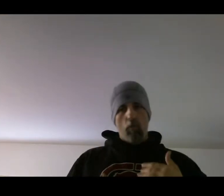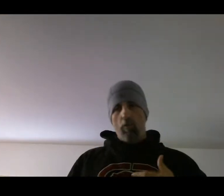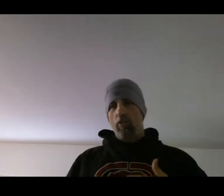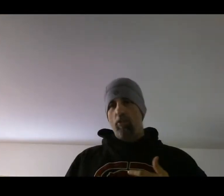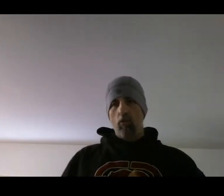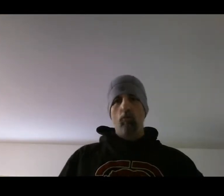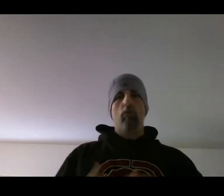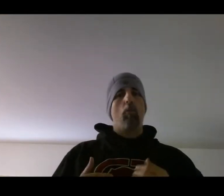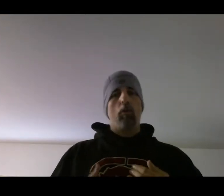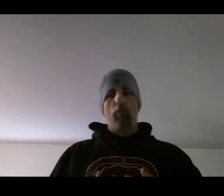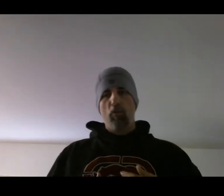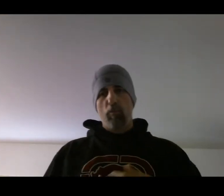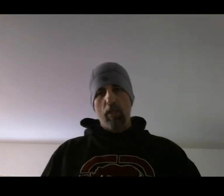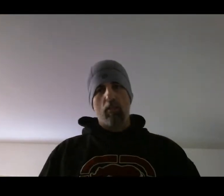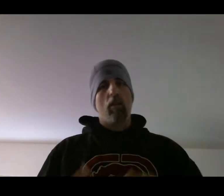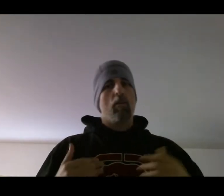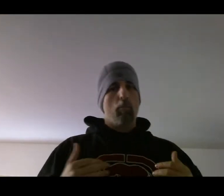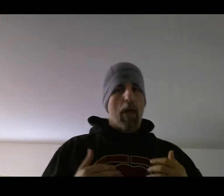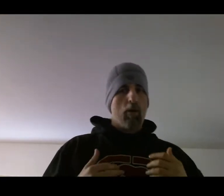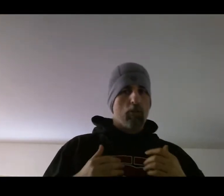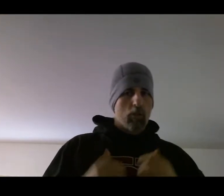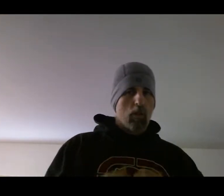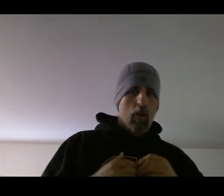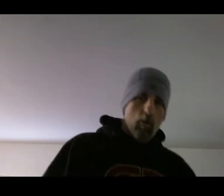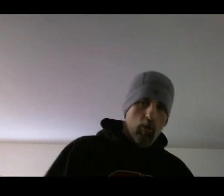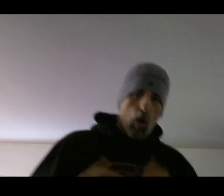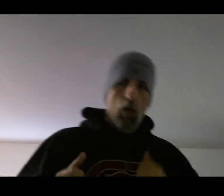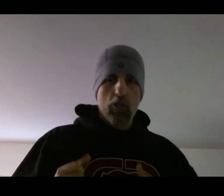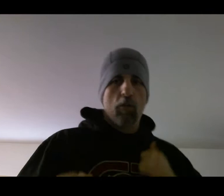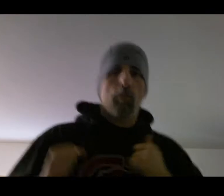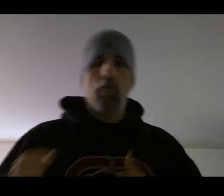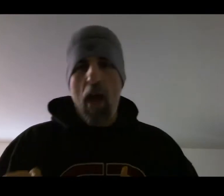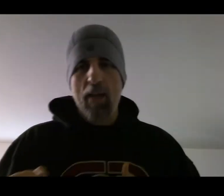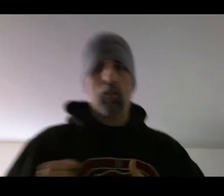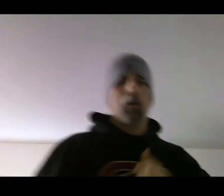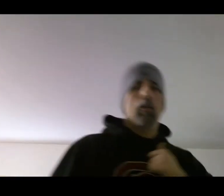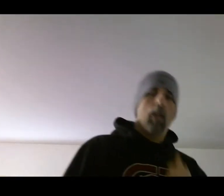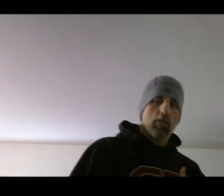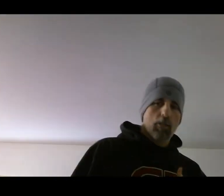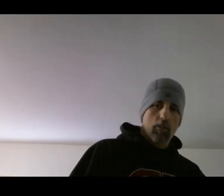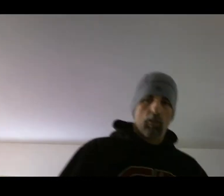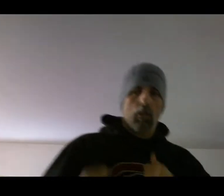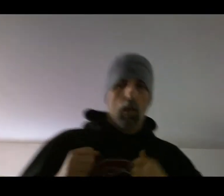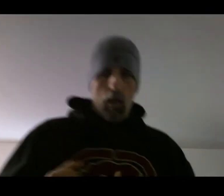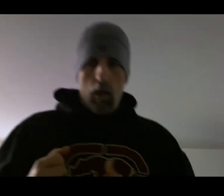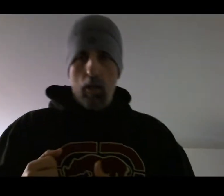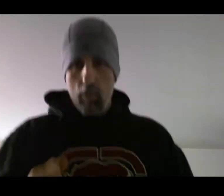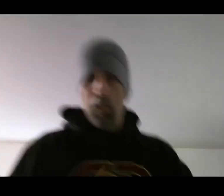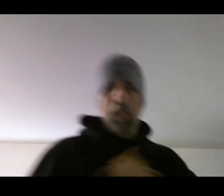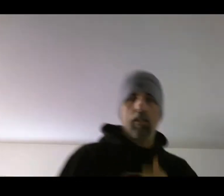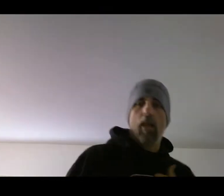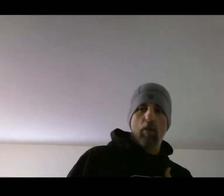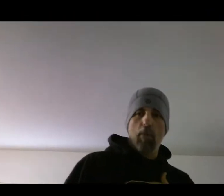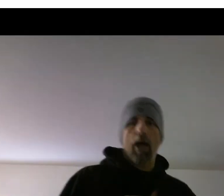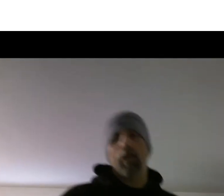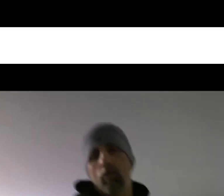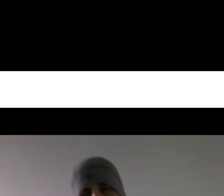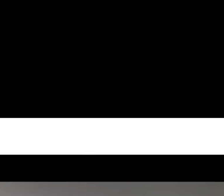fine-tuned, smaller movements, the bounce, larger, faster lunges, in and back out of range.